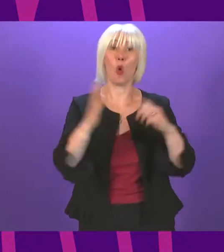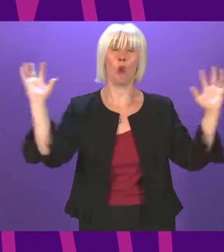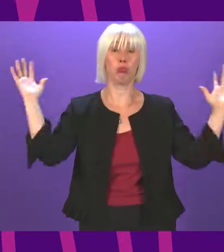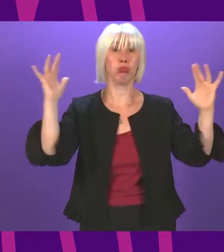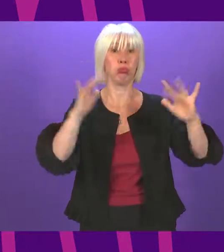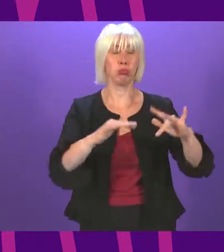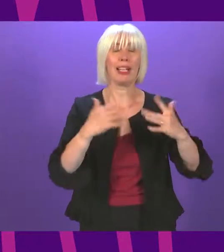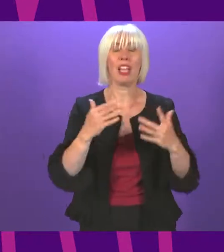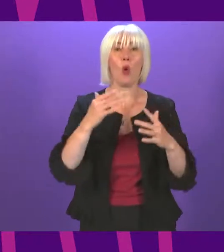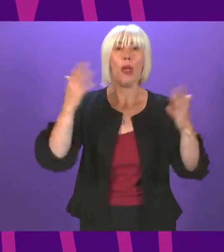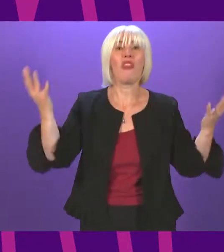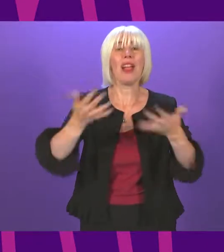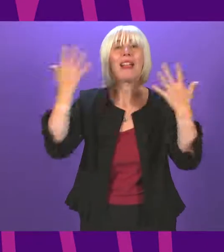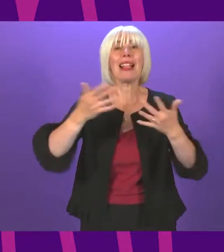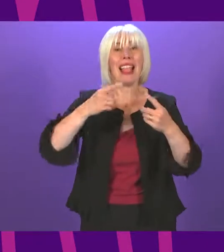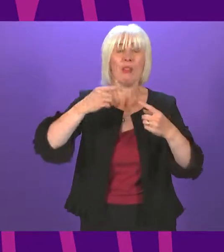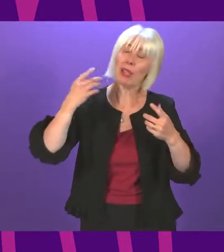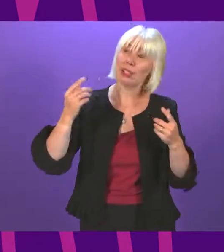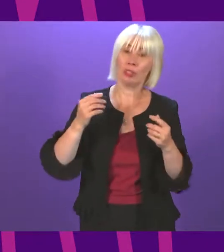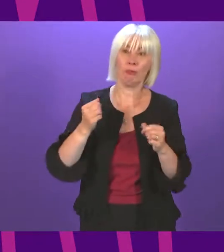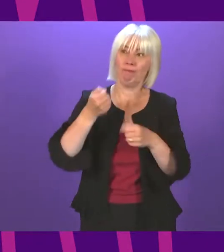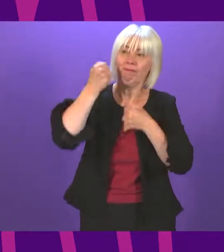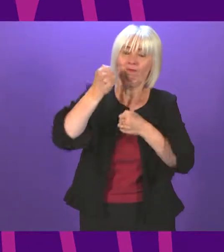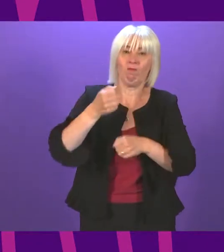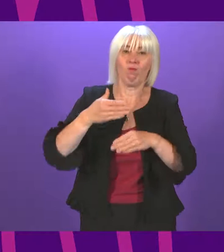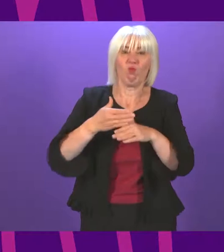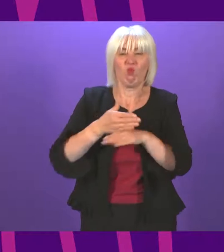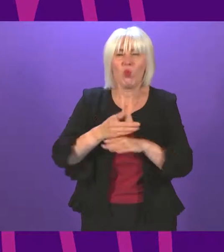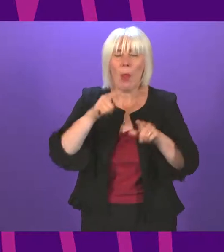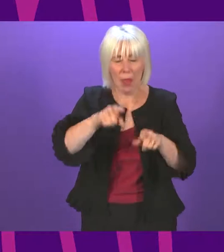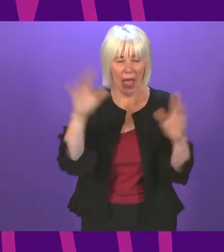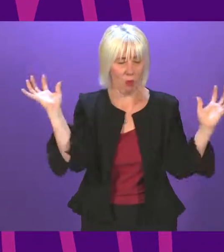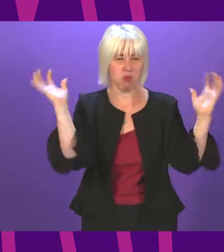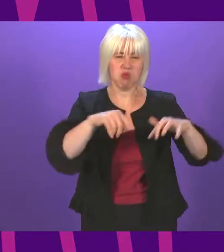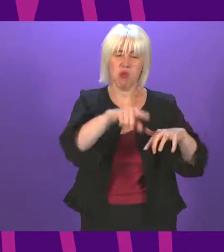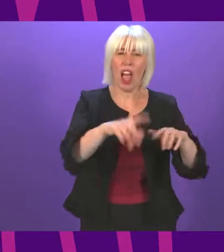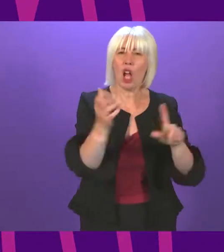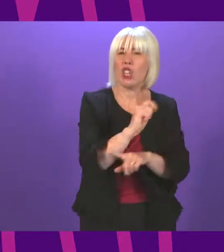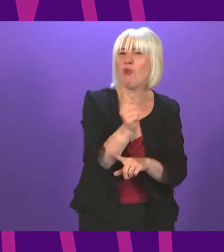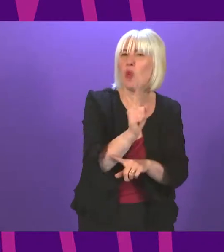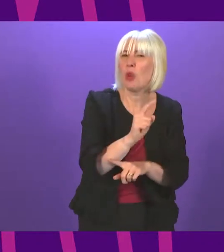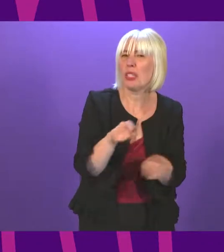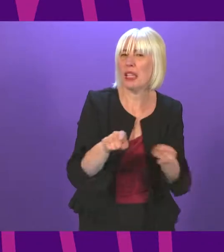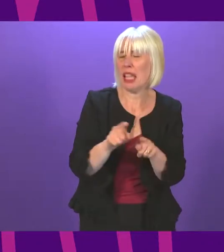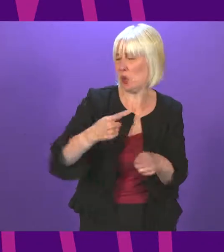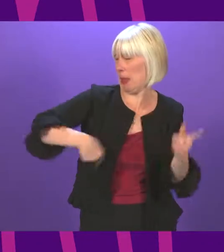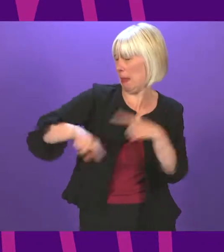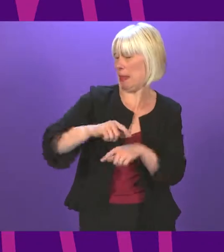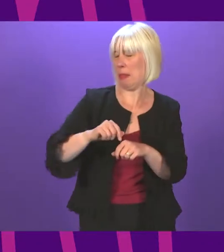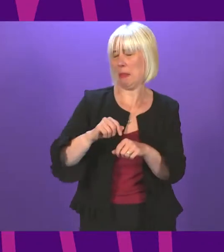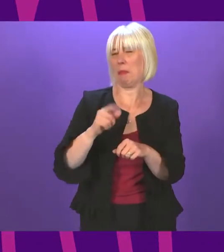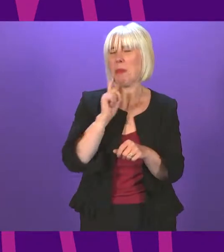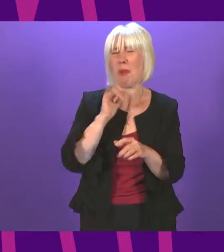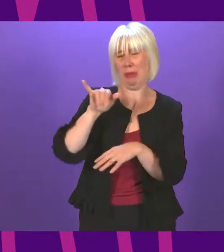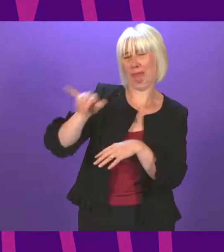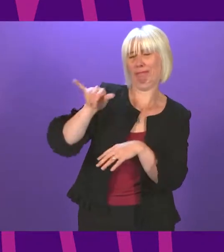prominent climate activists have expressed their pessimism about what the summit will achieve and have cast doubt on this government's pretensions to be a leader in the fight